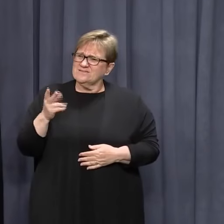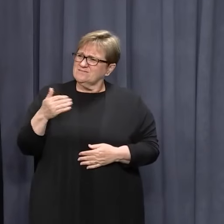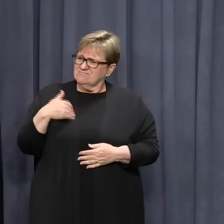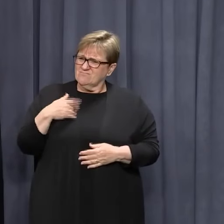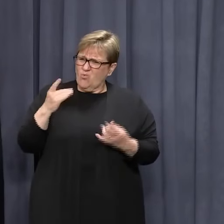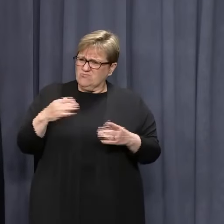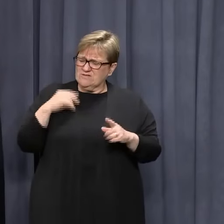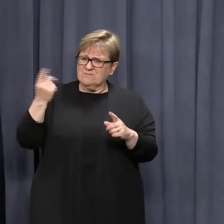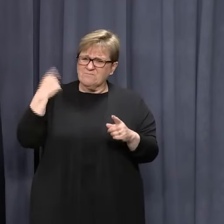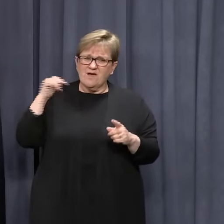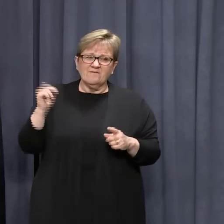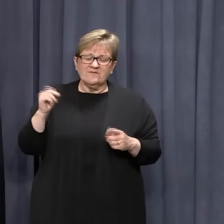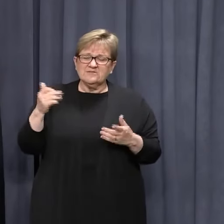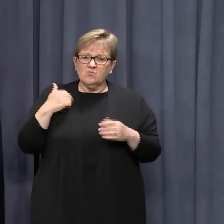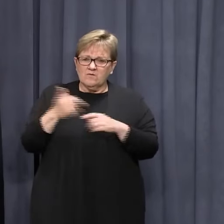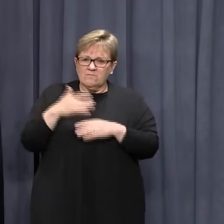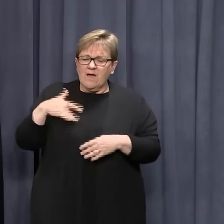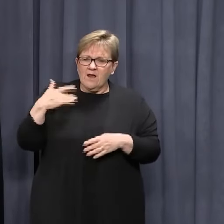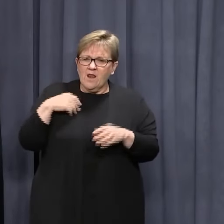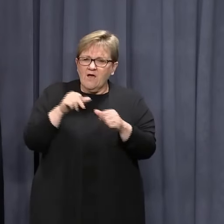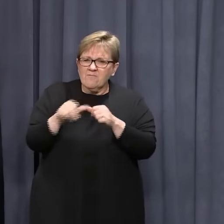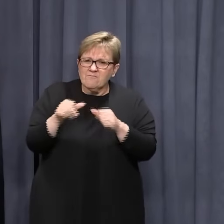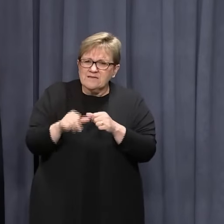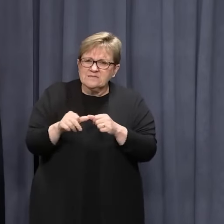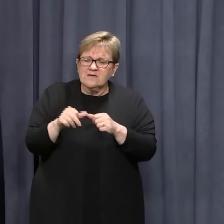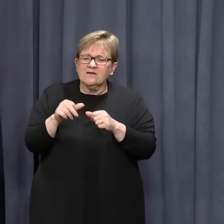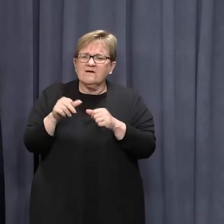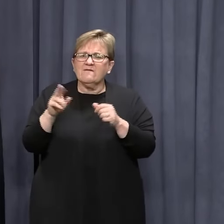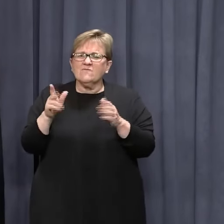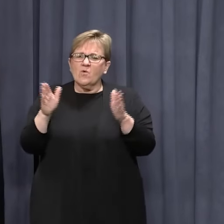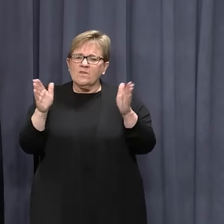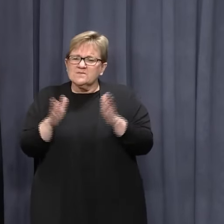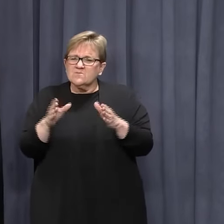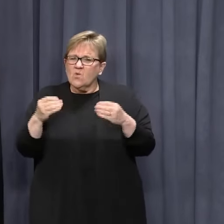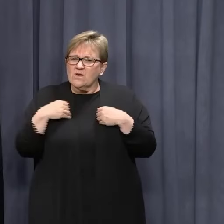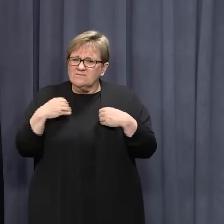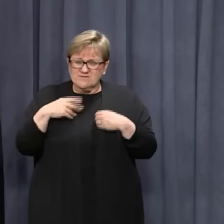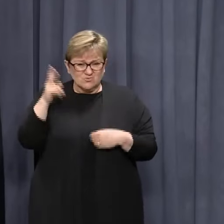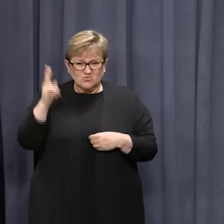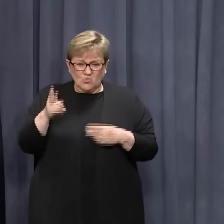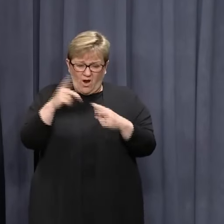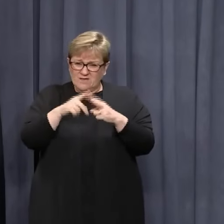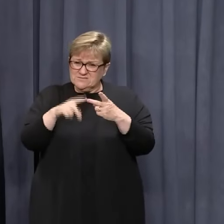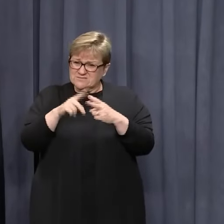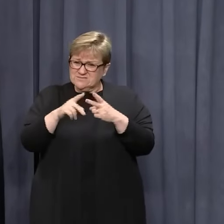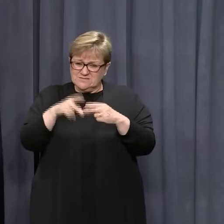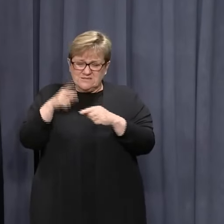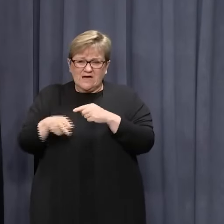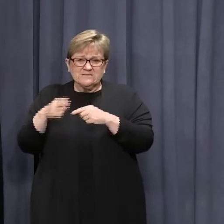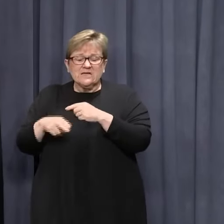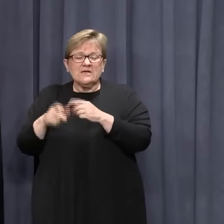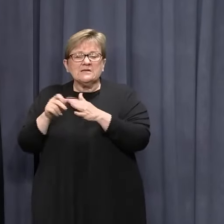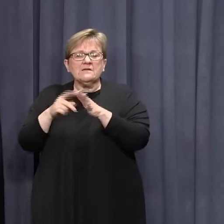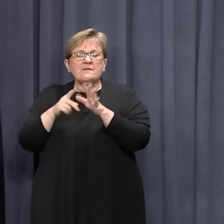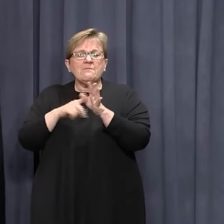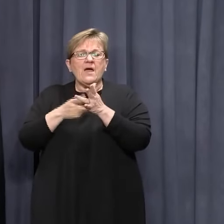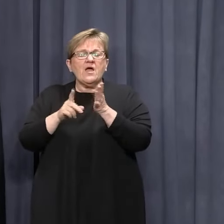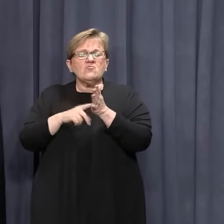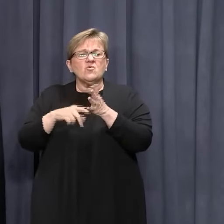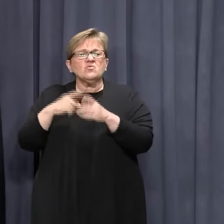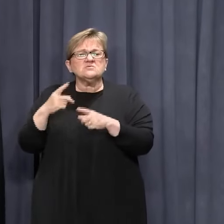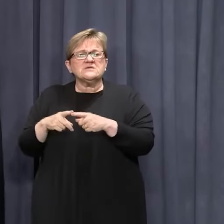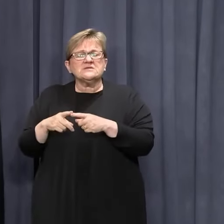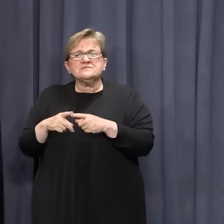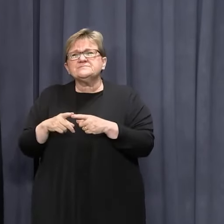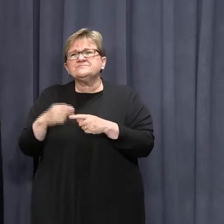we've already made life better, especially for the smaller end, twice with payroll tax cuts. But the most important